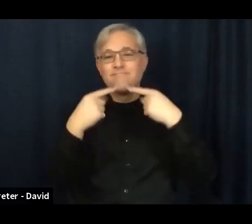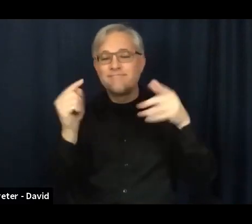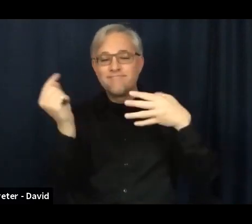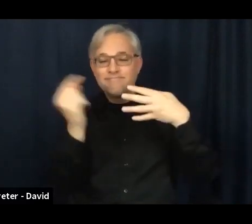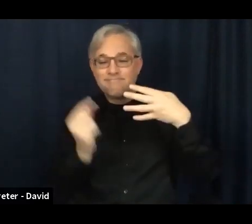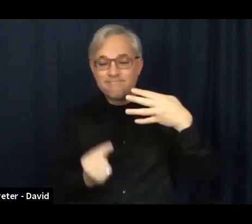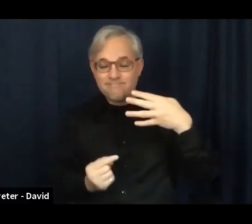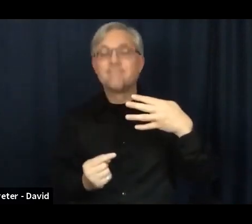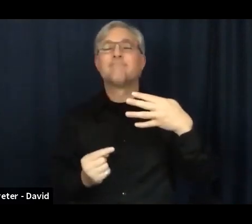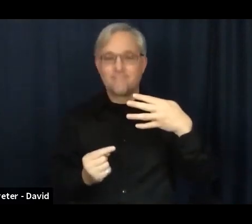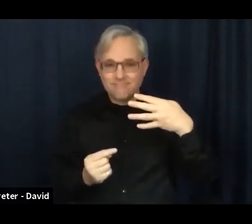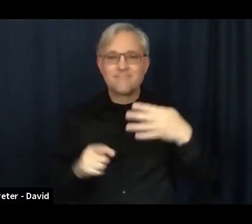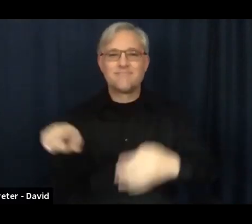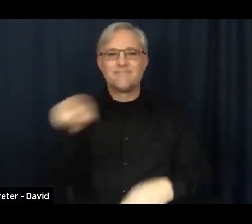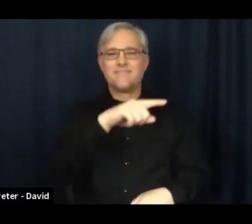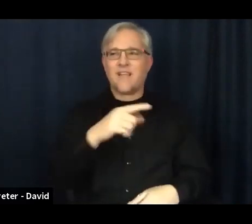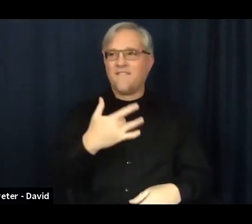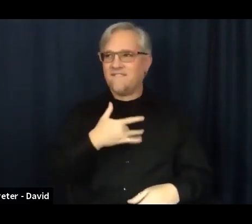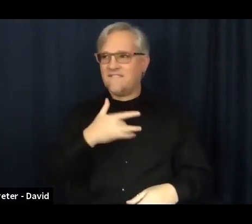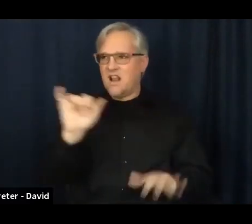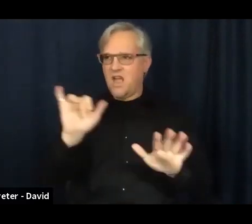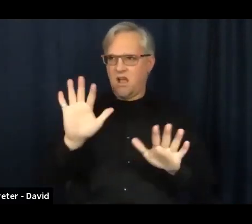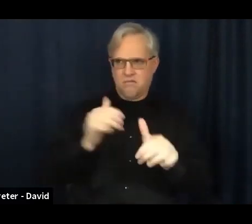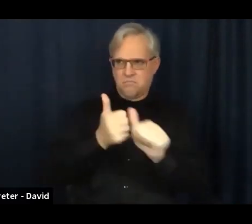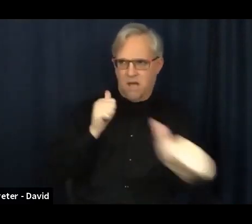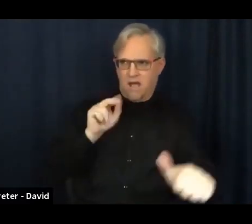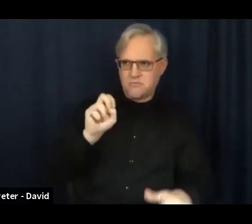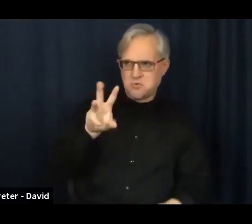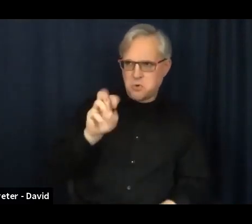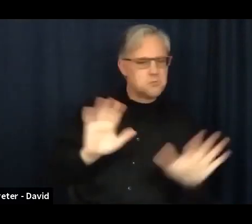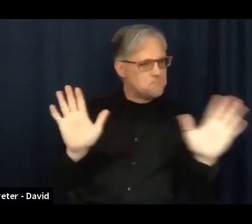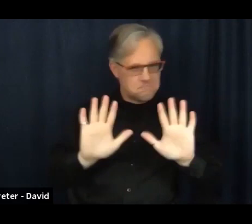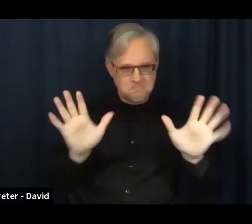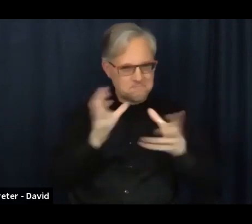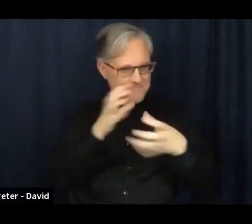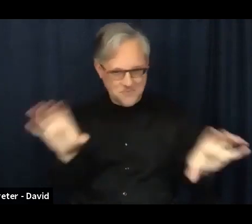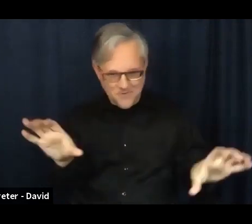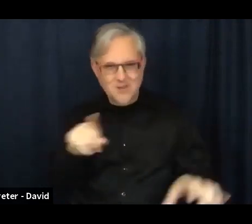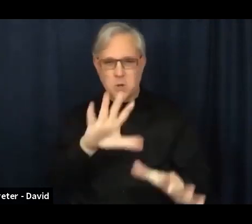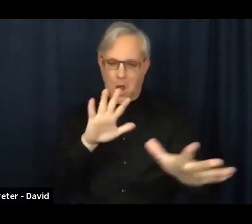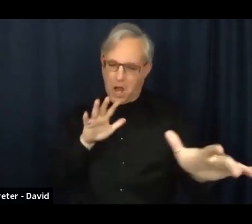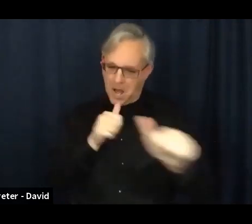don't feel like you're you don't know what's coming up and that you're kept in touch.